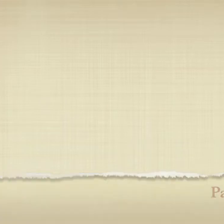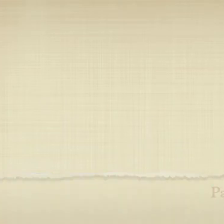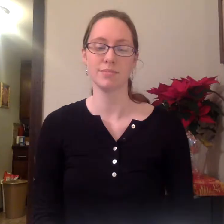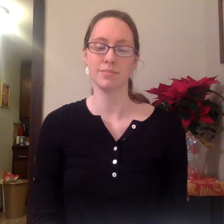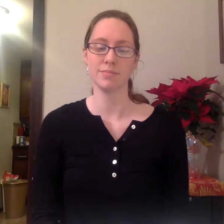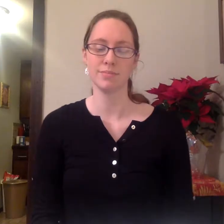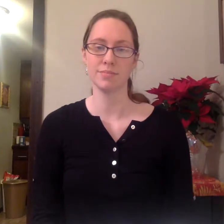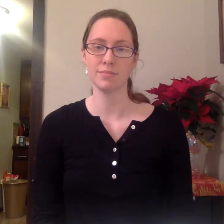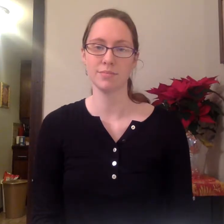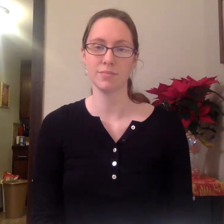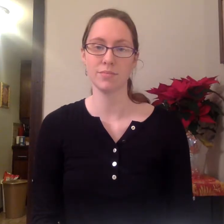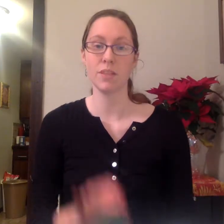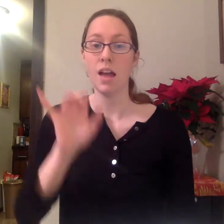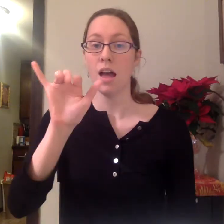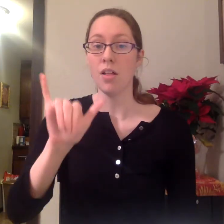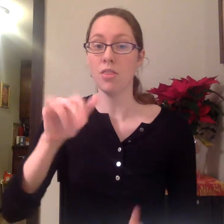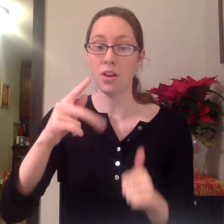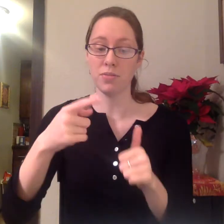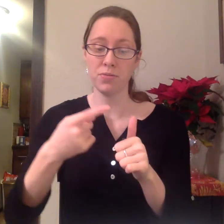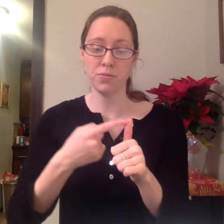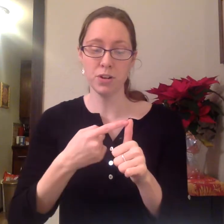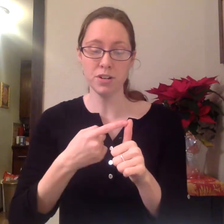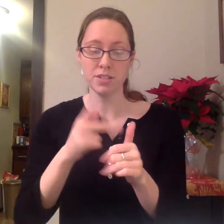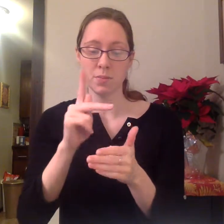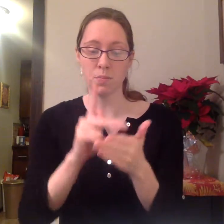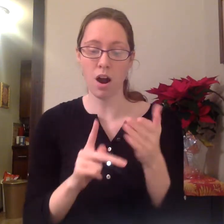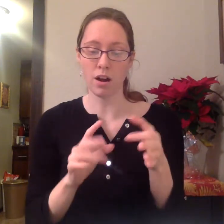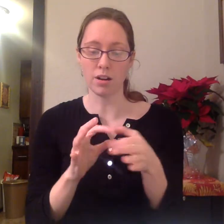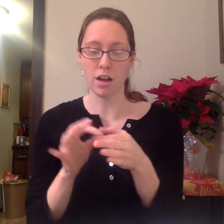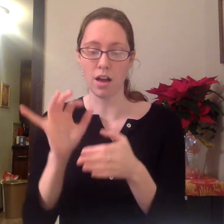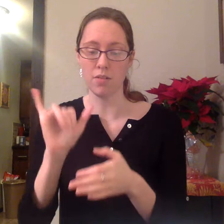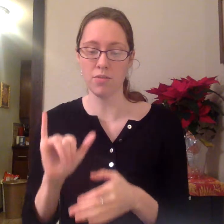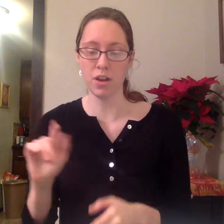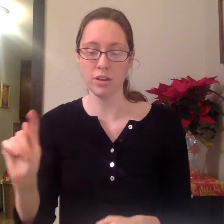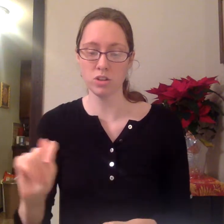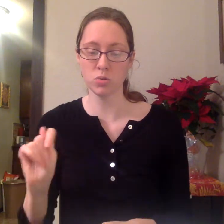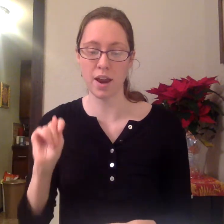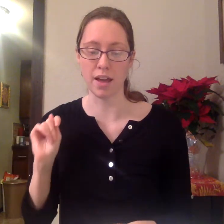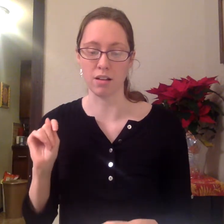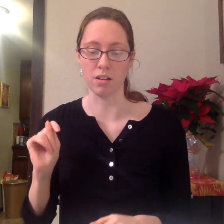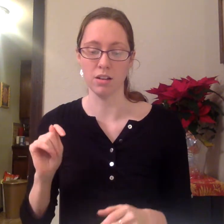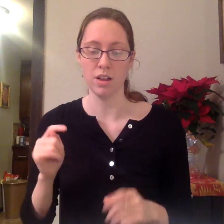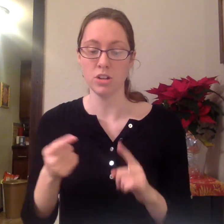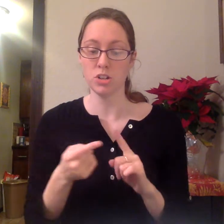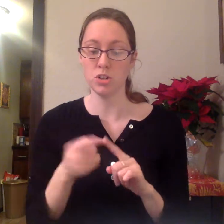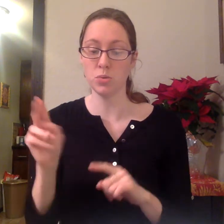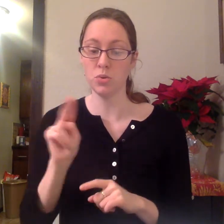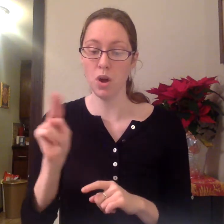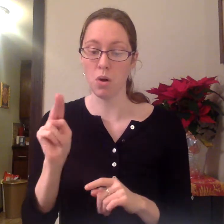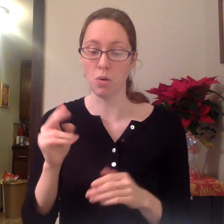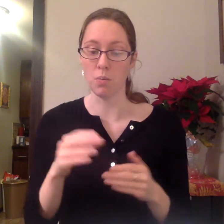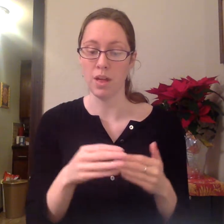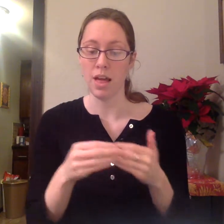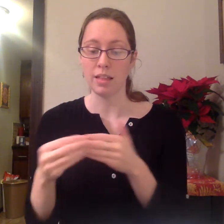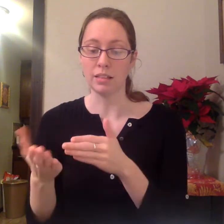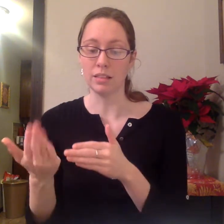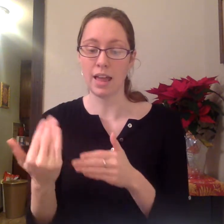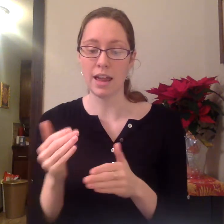The first part of the trail to Gnome led